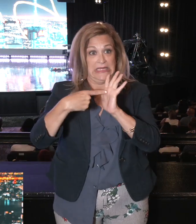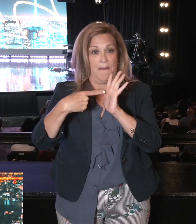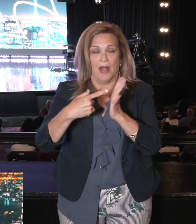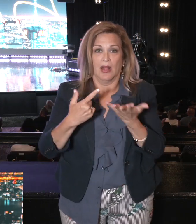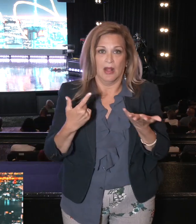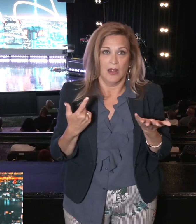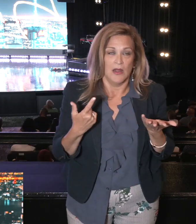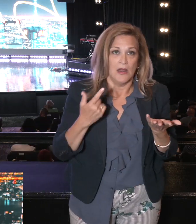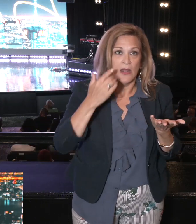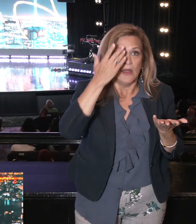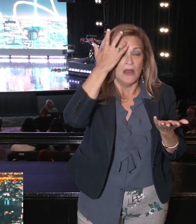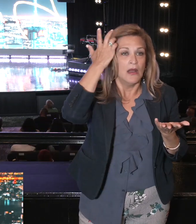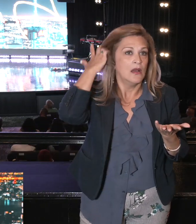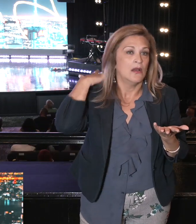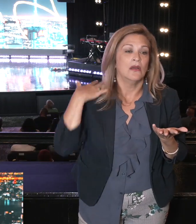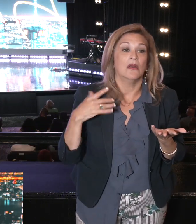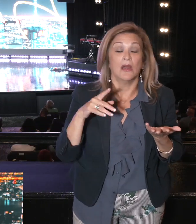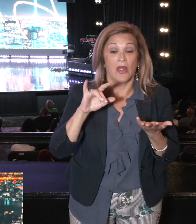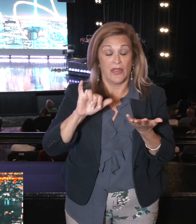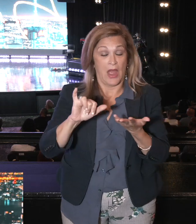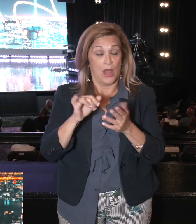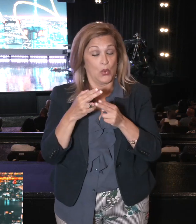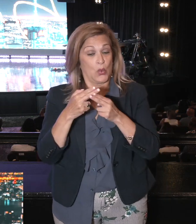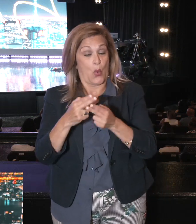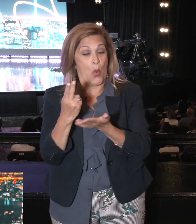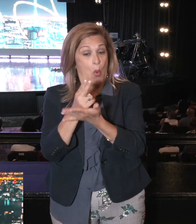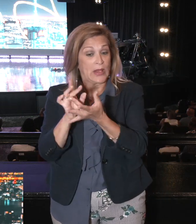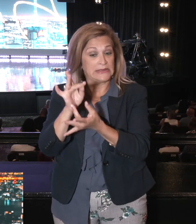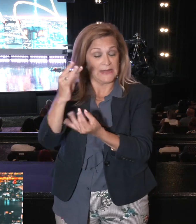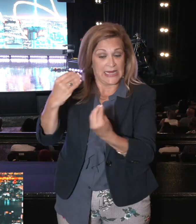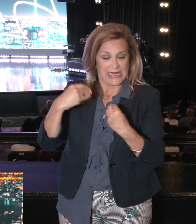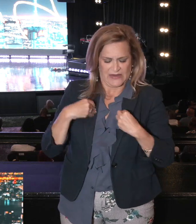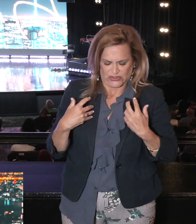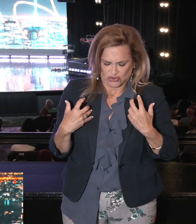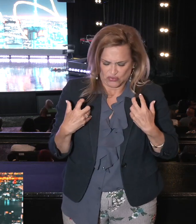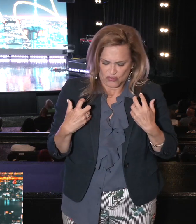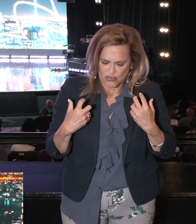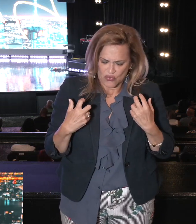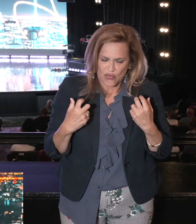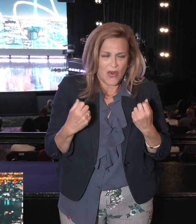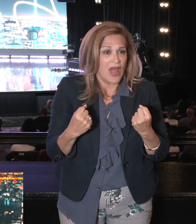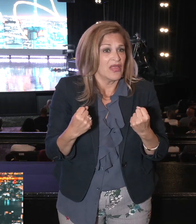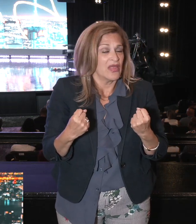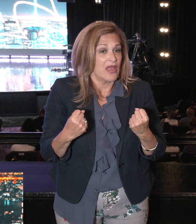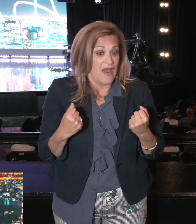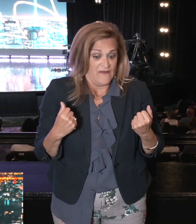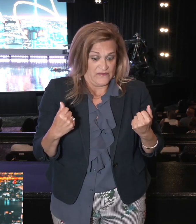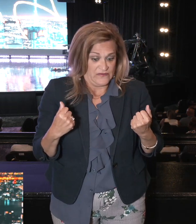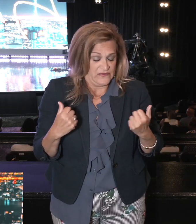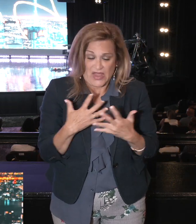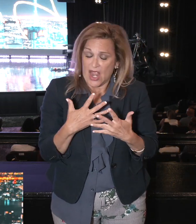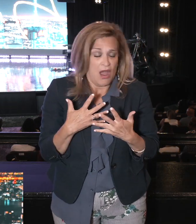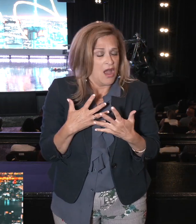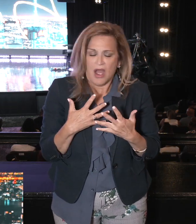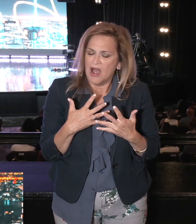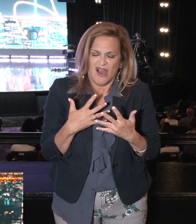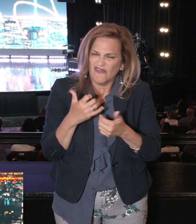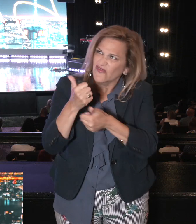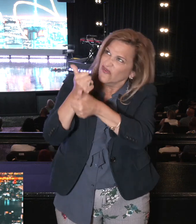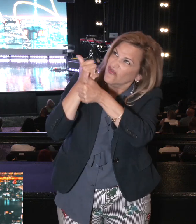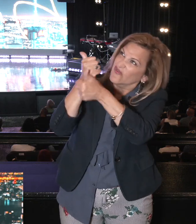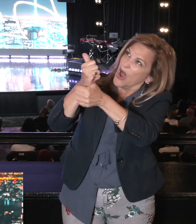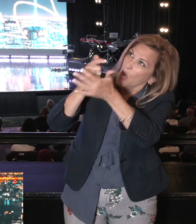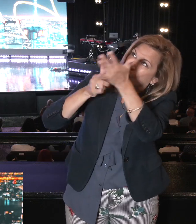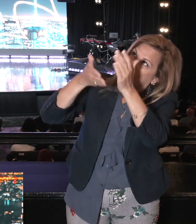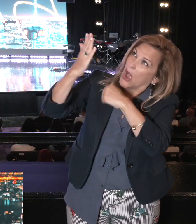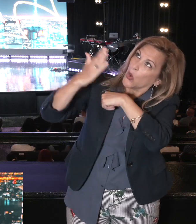all to have a Caleb spirit. What it is, is a Holy Spirit causing us to give us the strength and not having a fear in us to do the things God's called us to do.